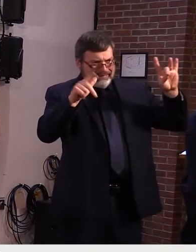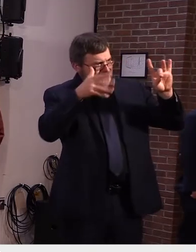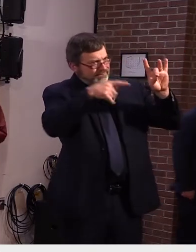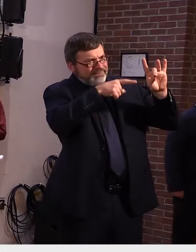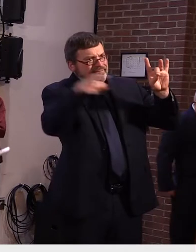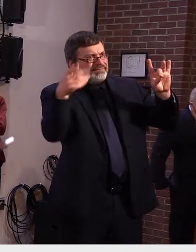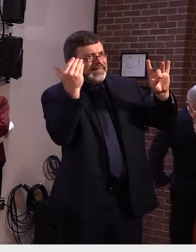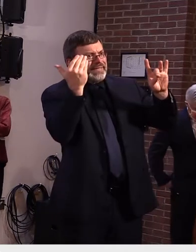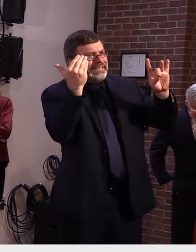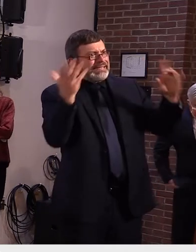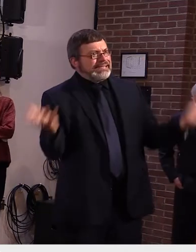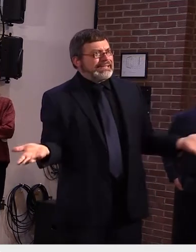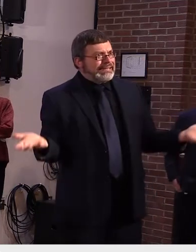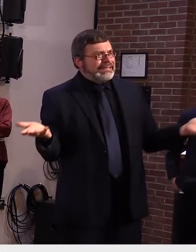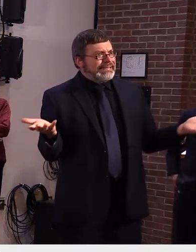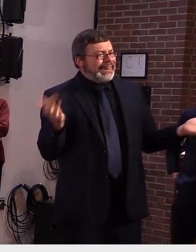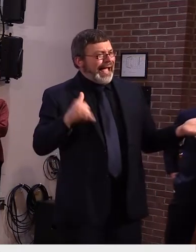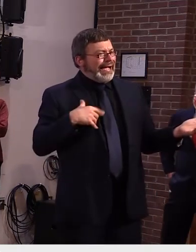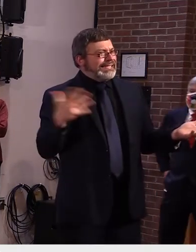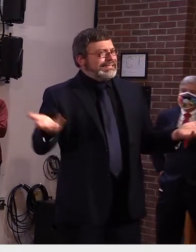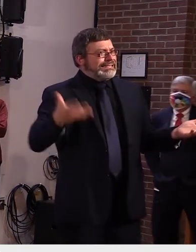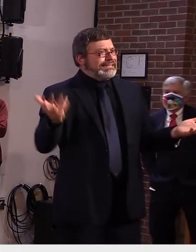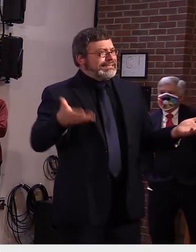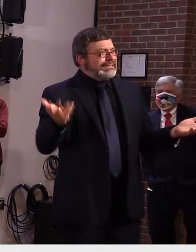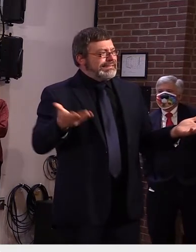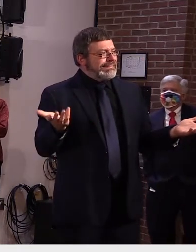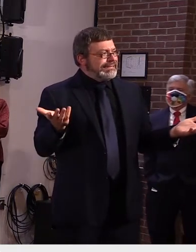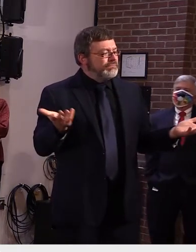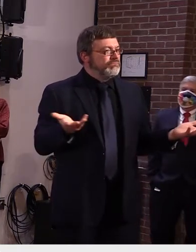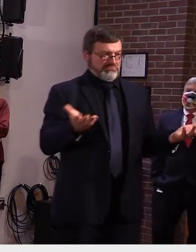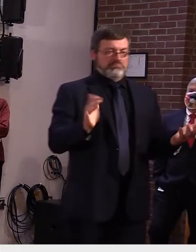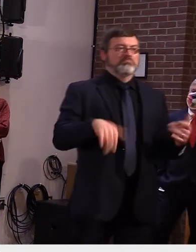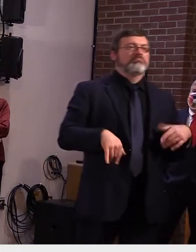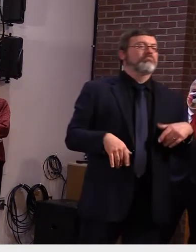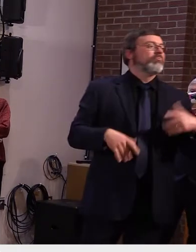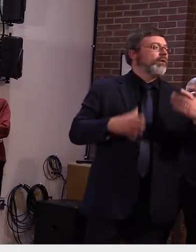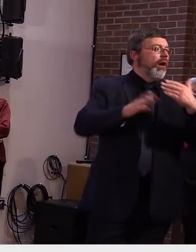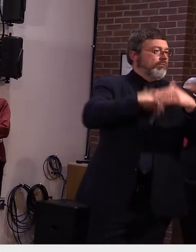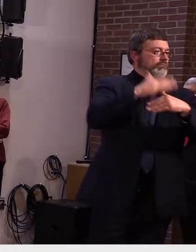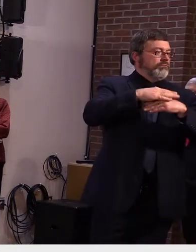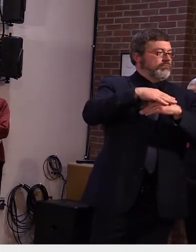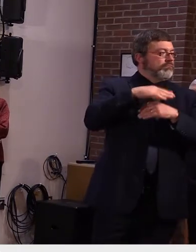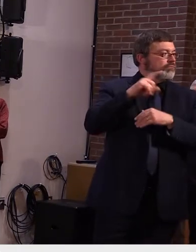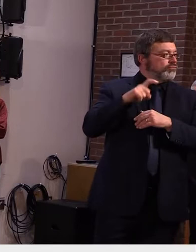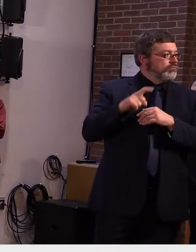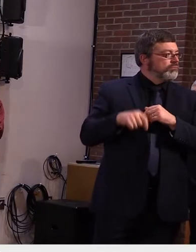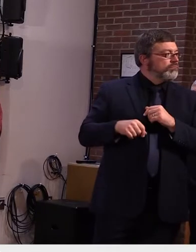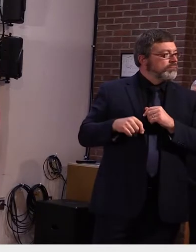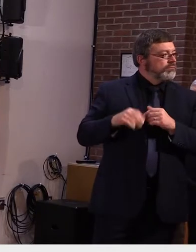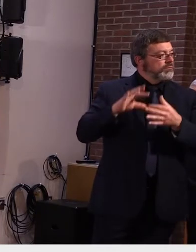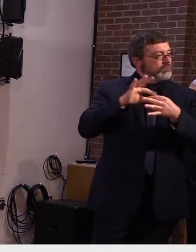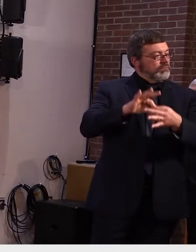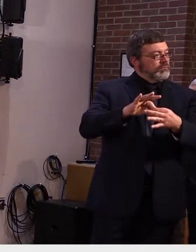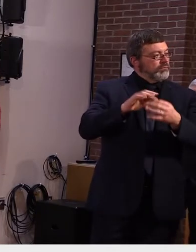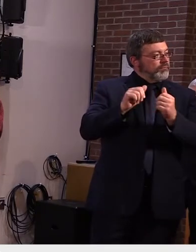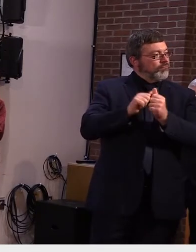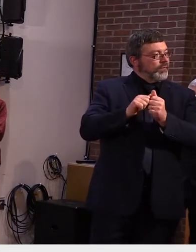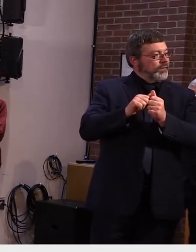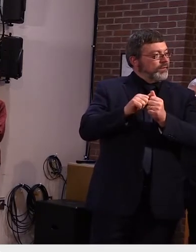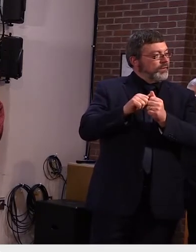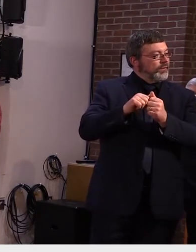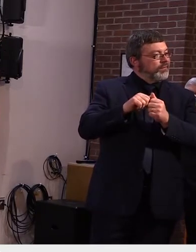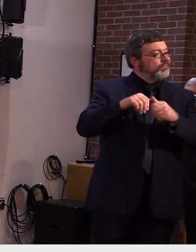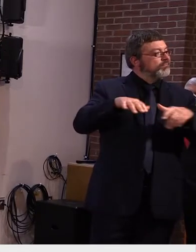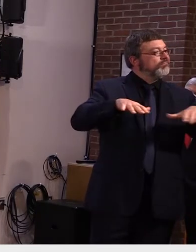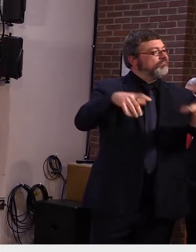new england governors with regards to reforming the energy grid operated by iso new england i wonder if you could go into a little more detail about how you became involved with